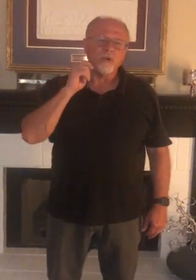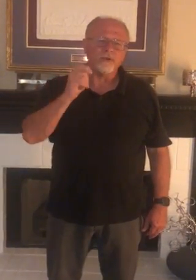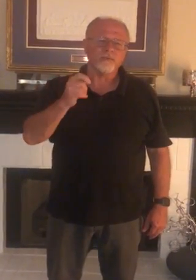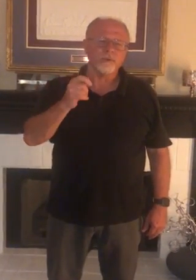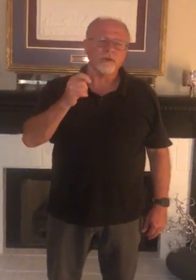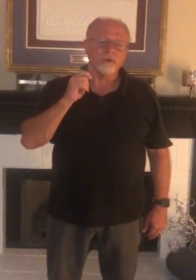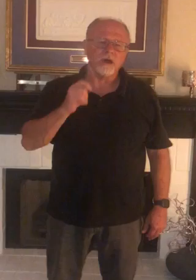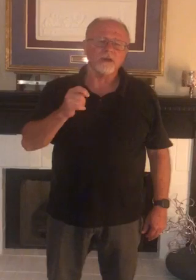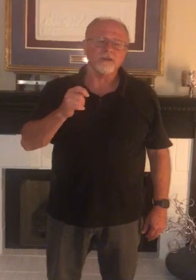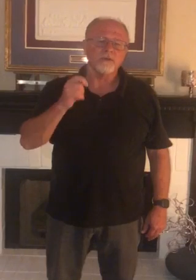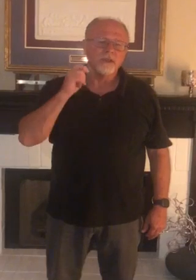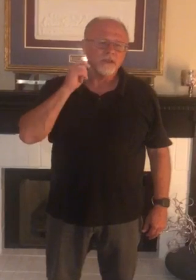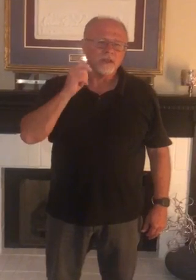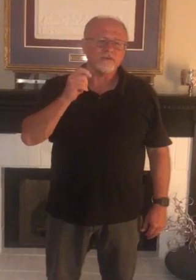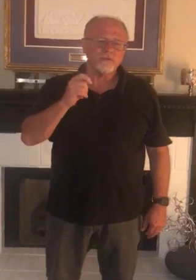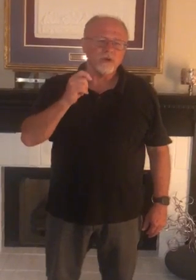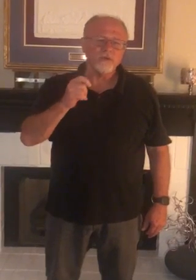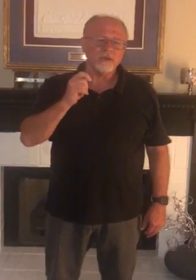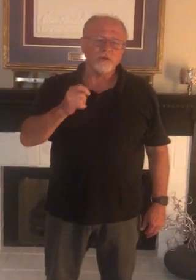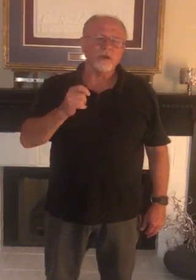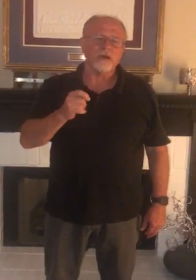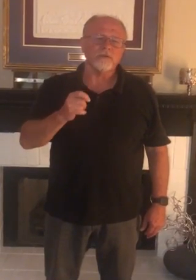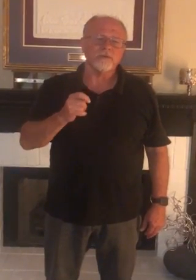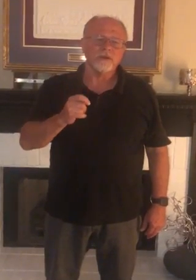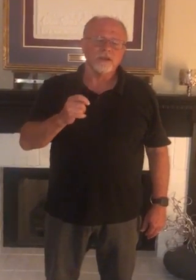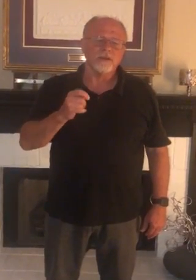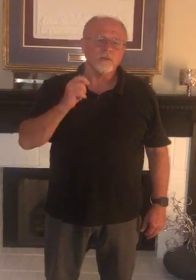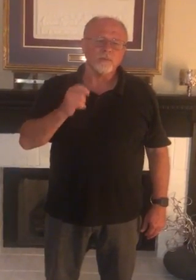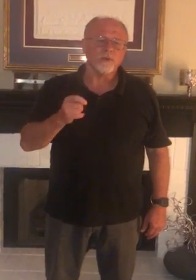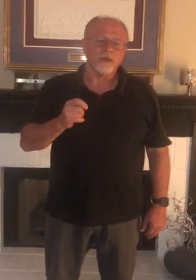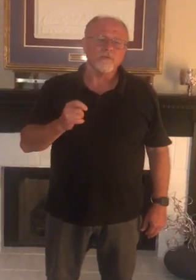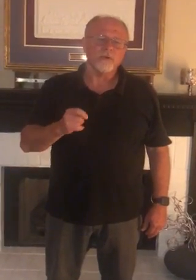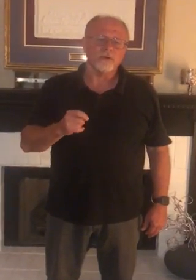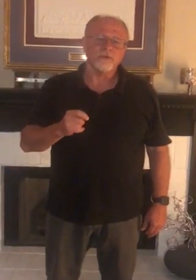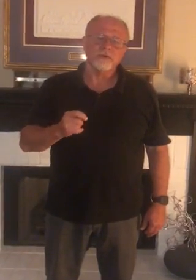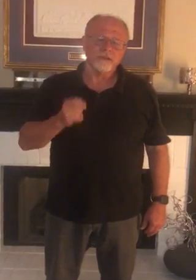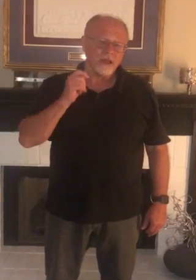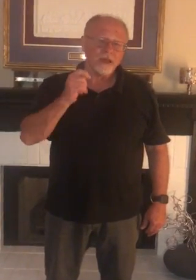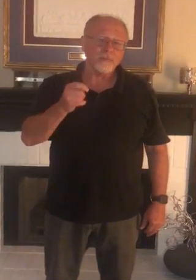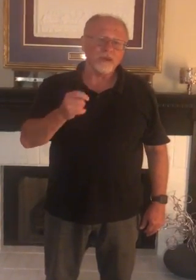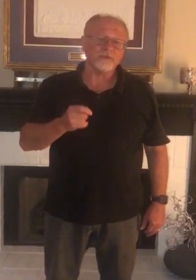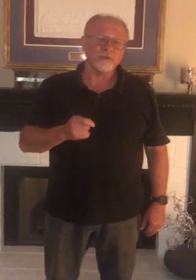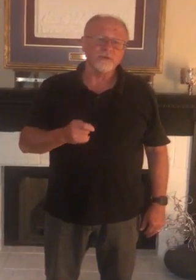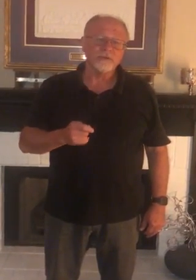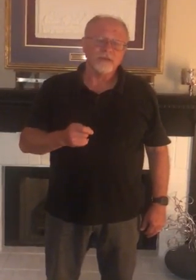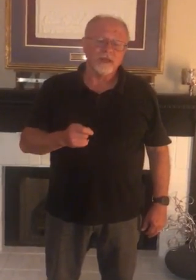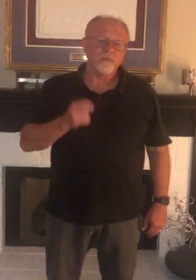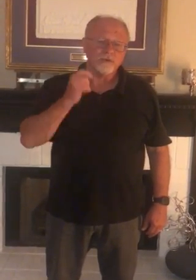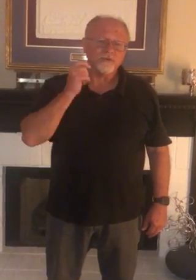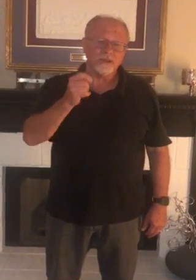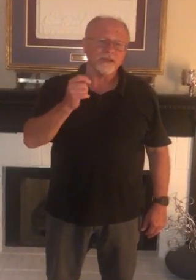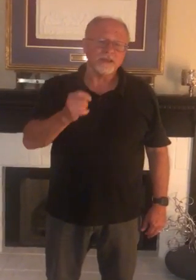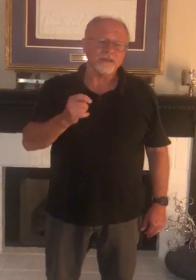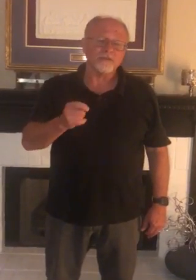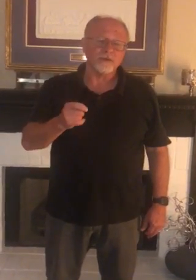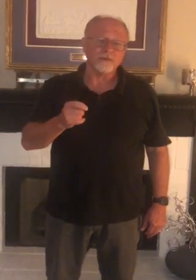Holy Spirit would hug you, let you know that you're loved, and that we're praying for you. Now God bless you, and we'll see you again soon.